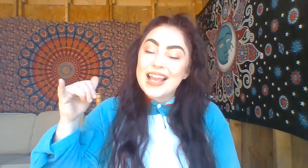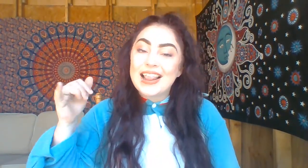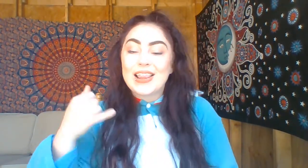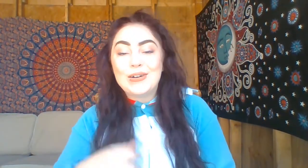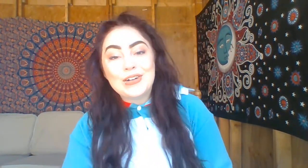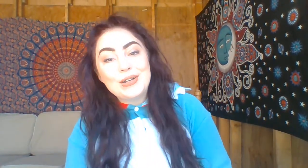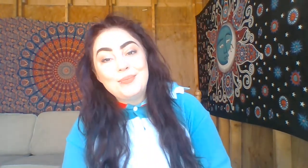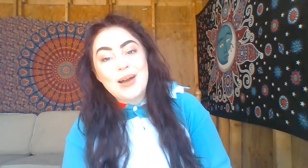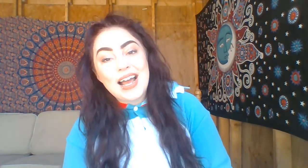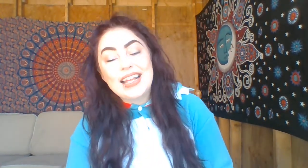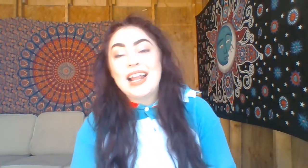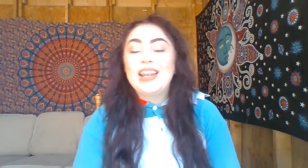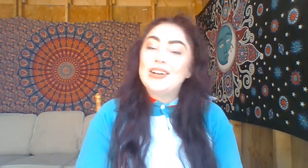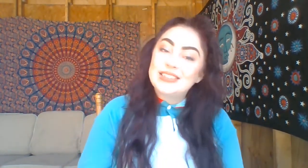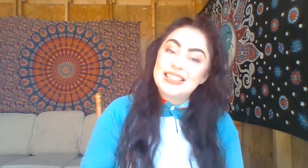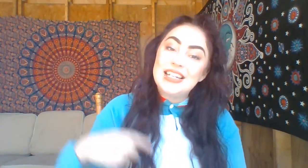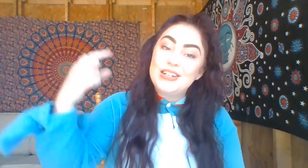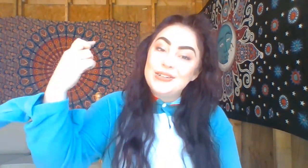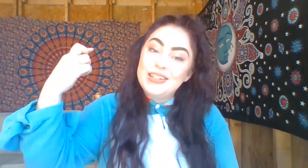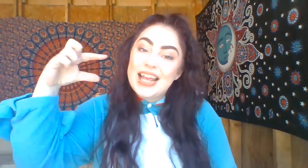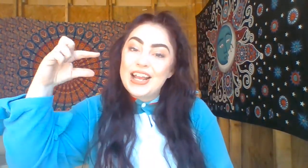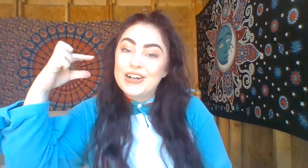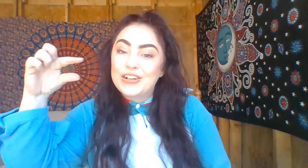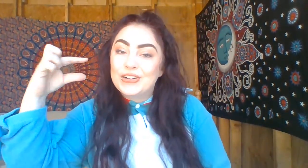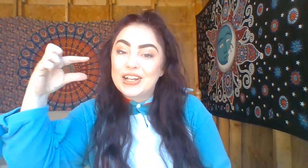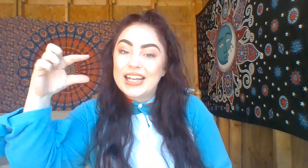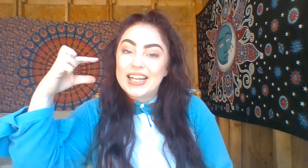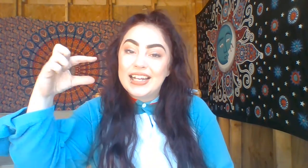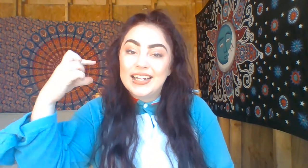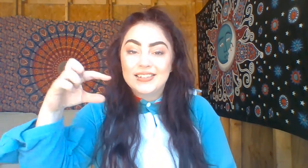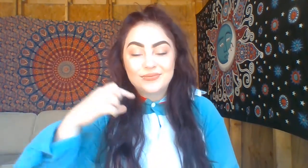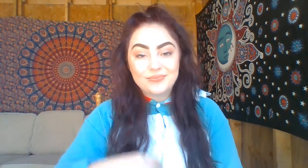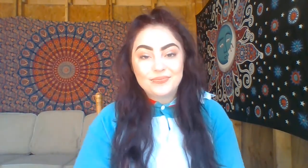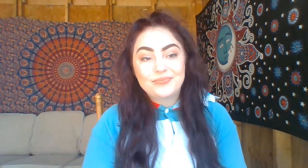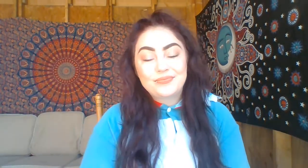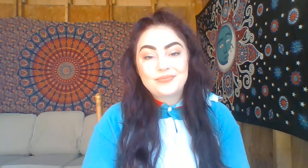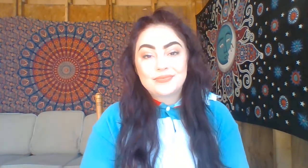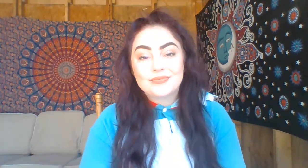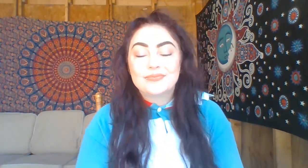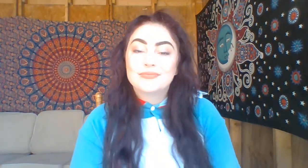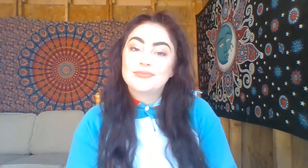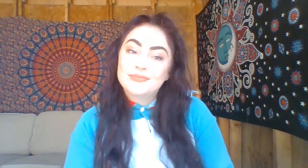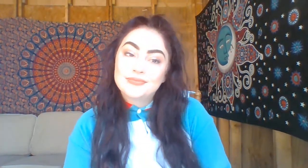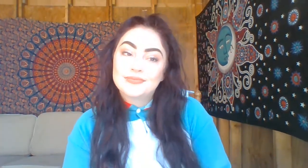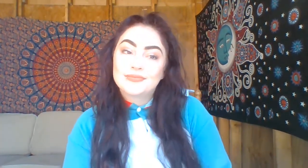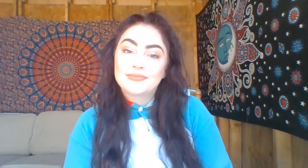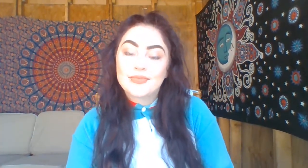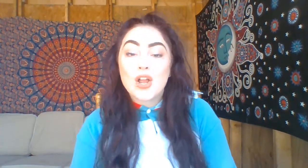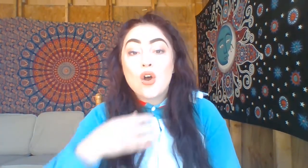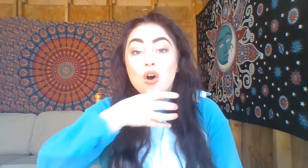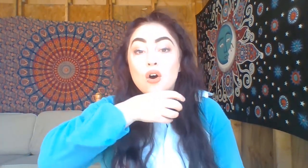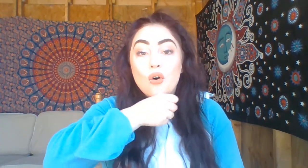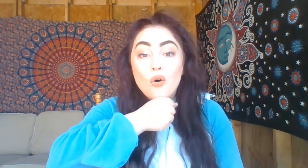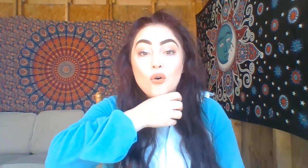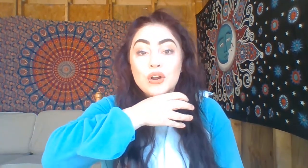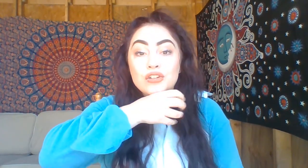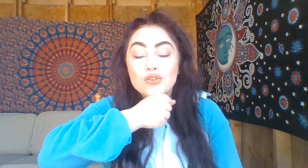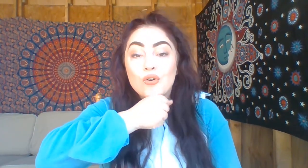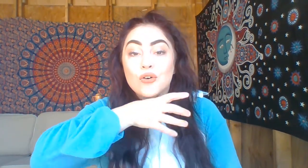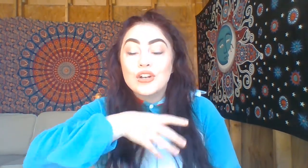yellow, goodbye, yellow. See you later, green. Orange and pink. Orange, orange,